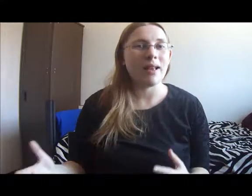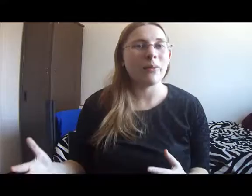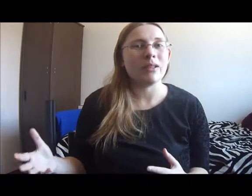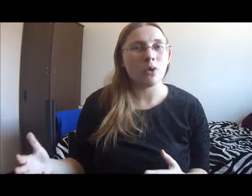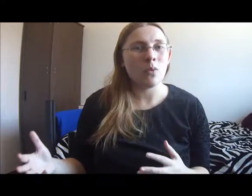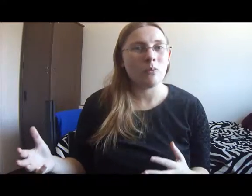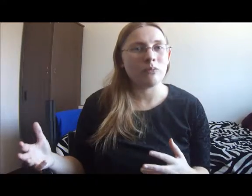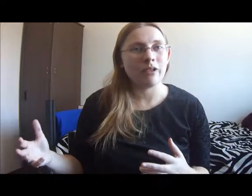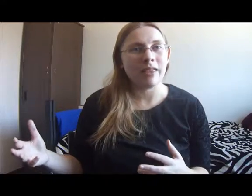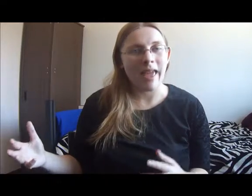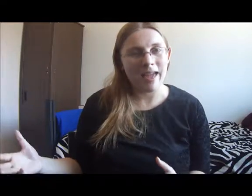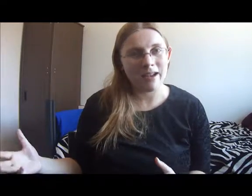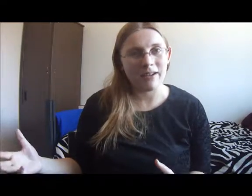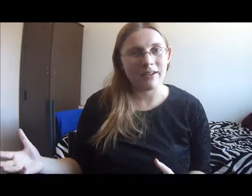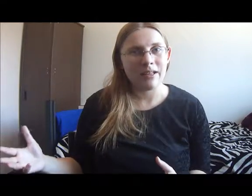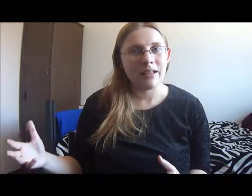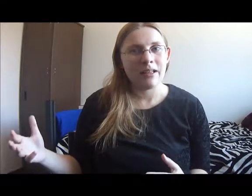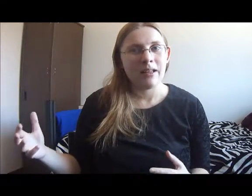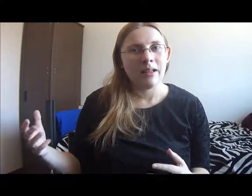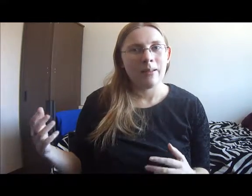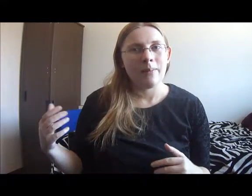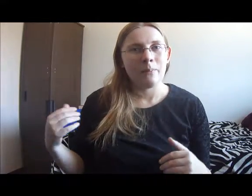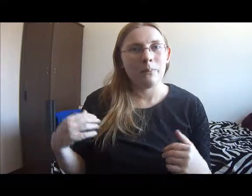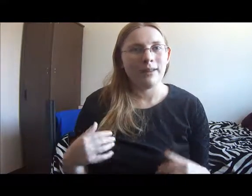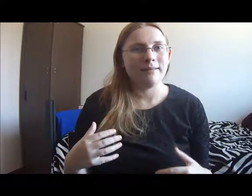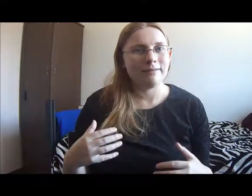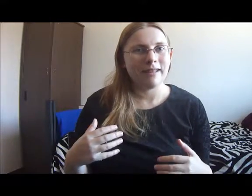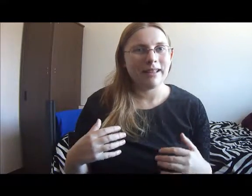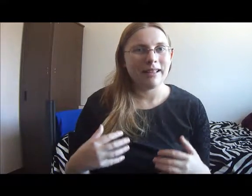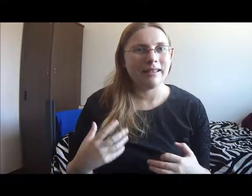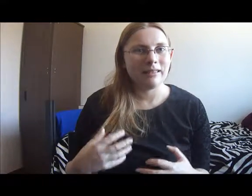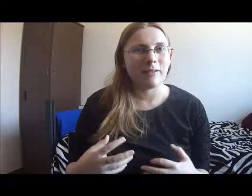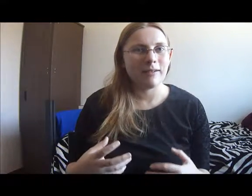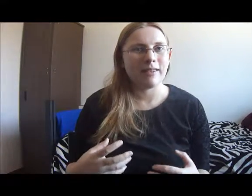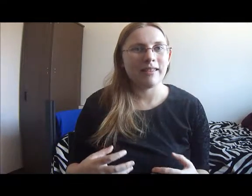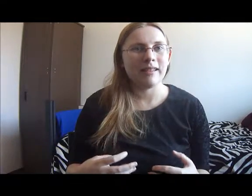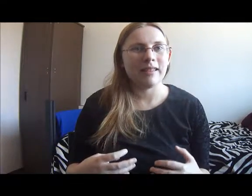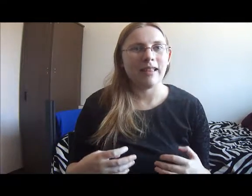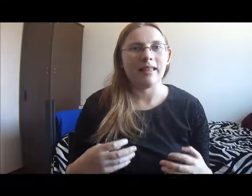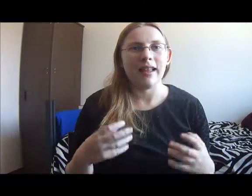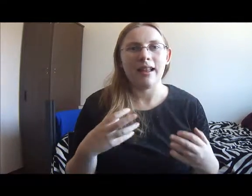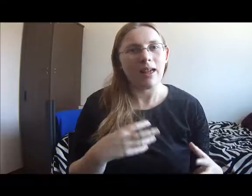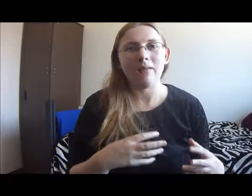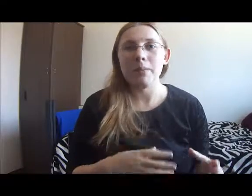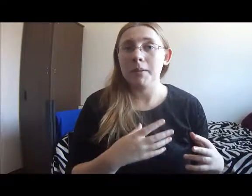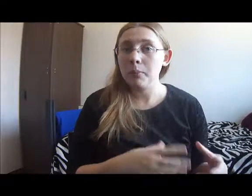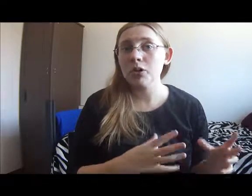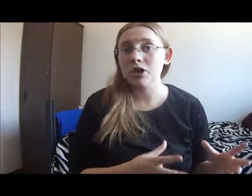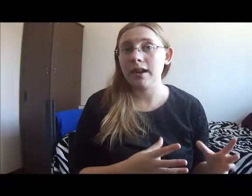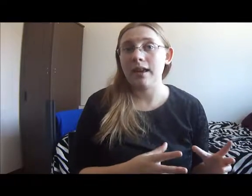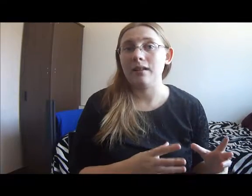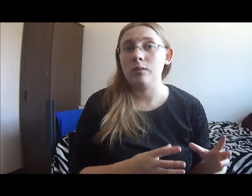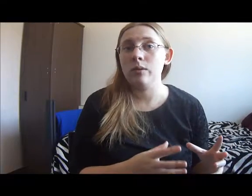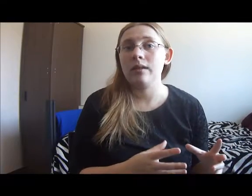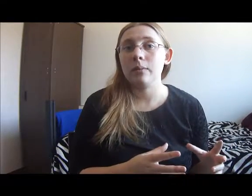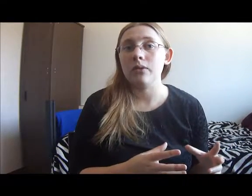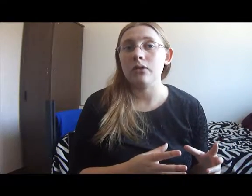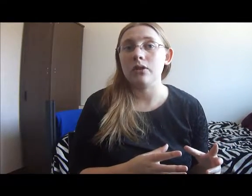family don't care. But he is sort of seeing this and having been pushed again to this position.